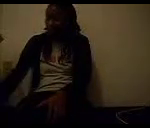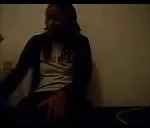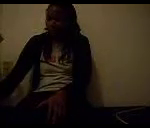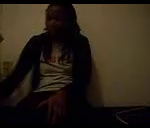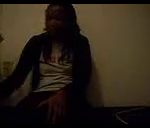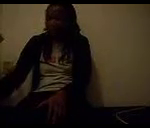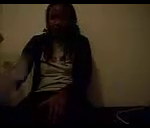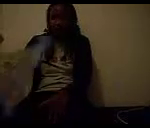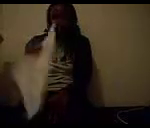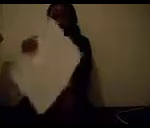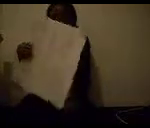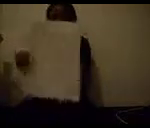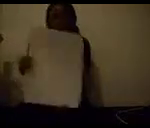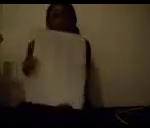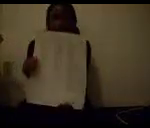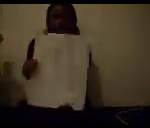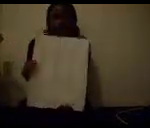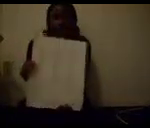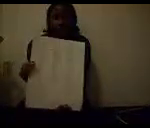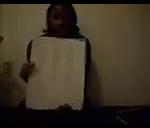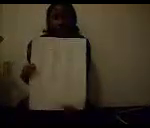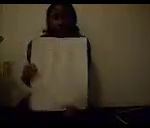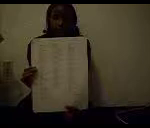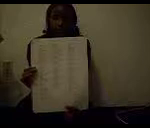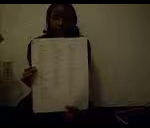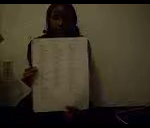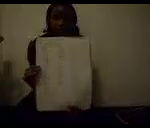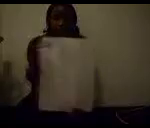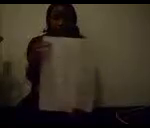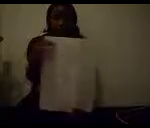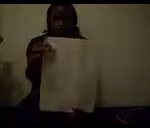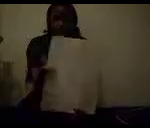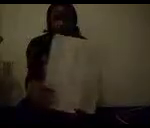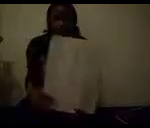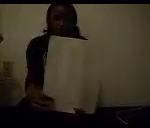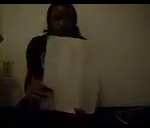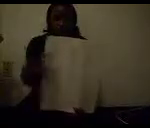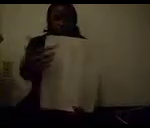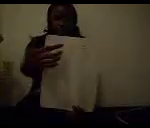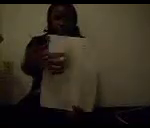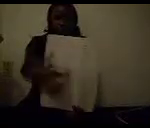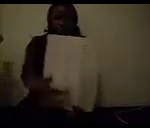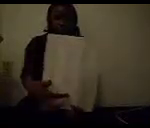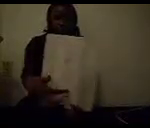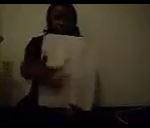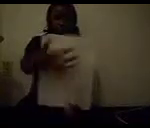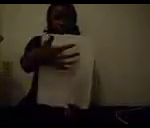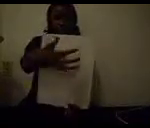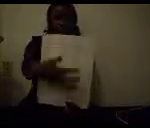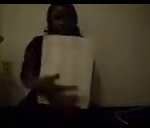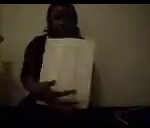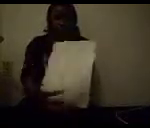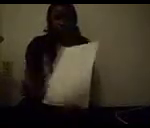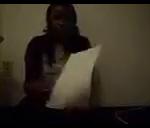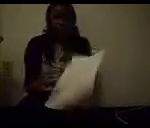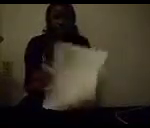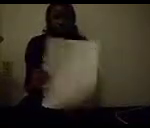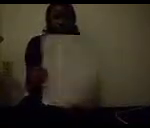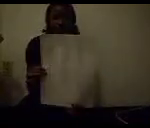do is I type up each chapter. This is chapter 1, this is chapter 2, this is chapter 3. It